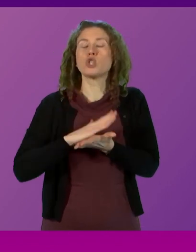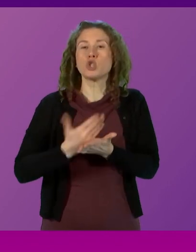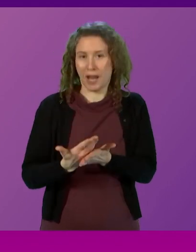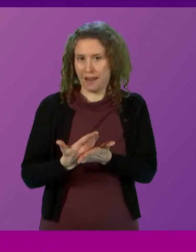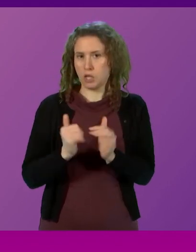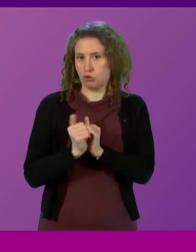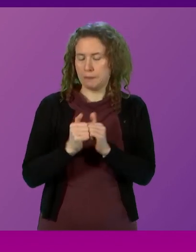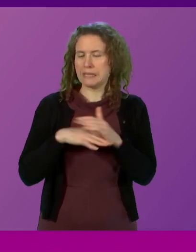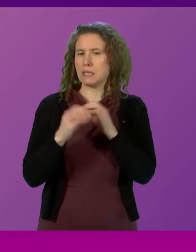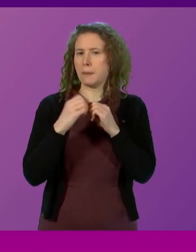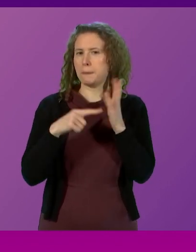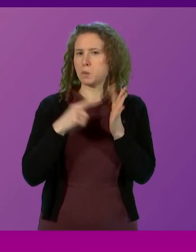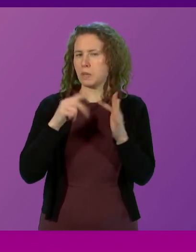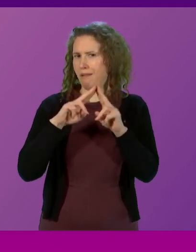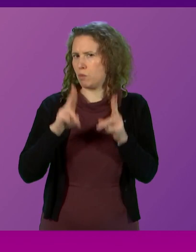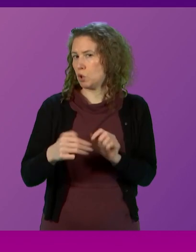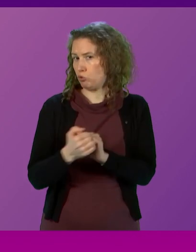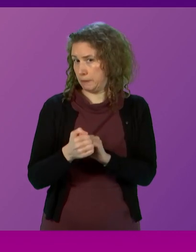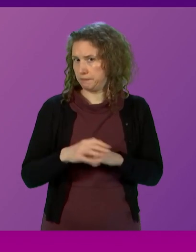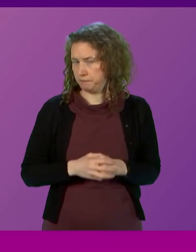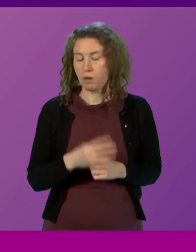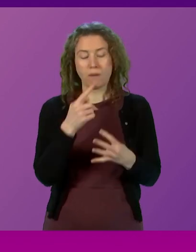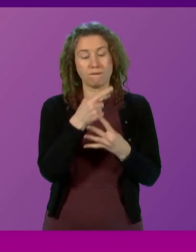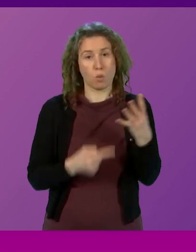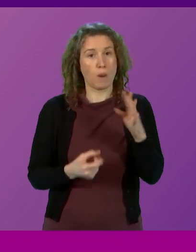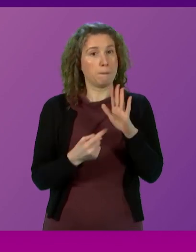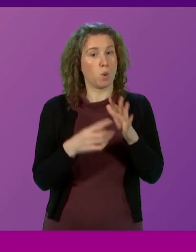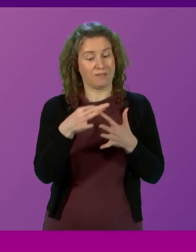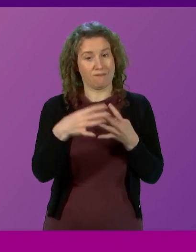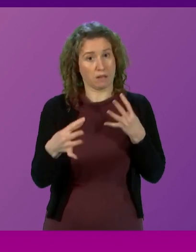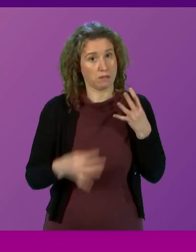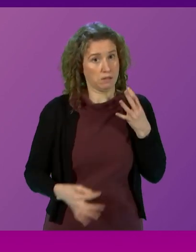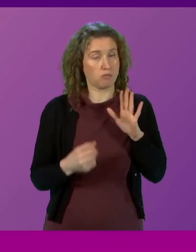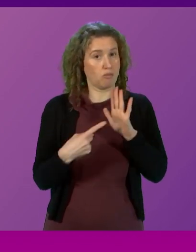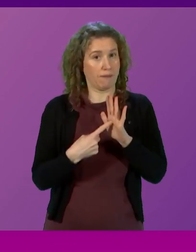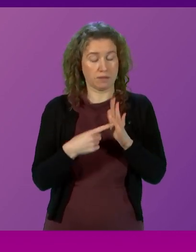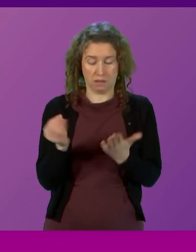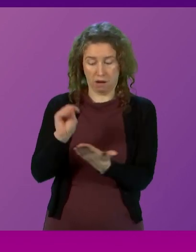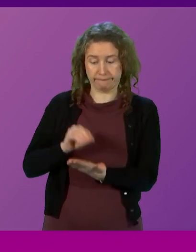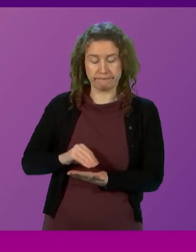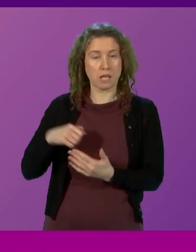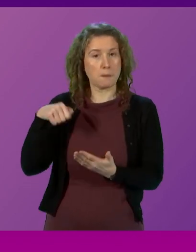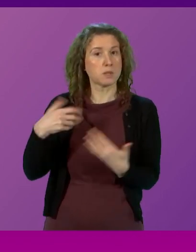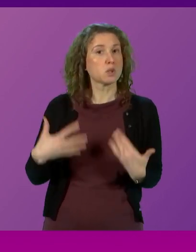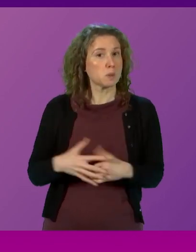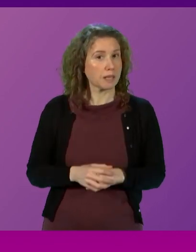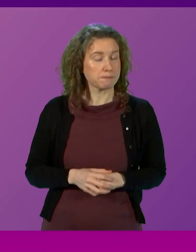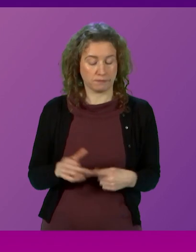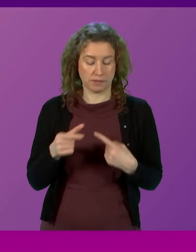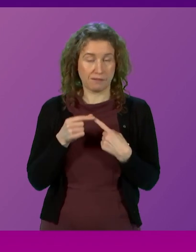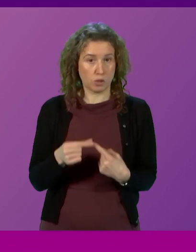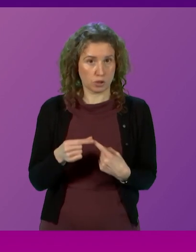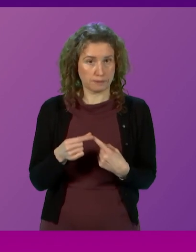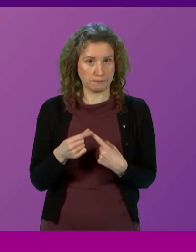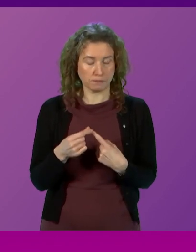Agreement. There are four important factors relevant to considering our decisions set out in the budget today. Firstly,